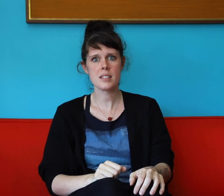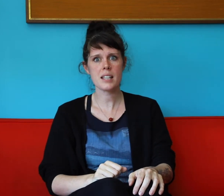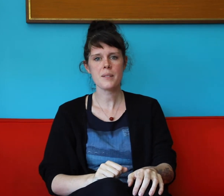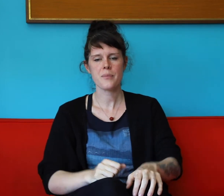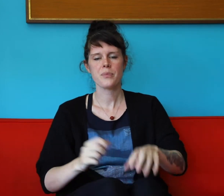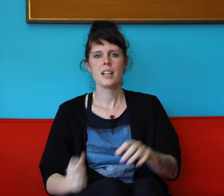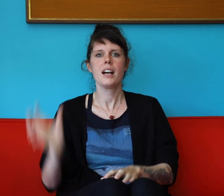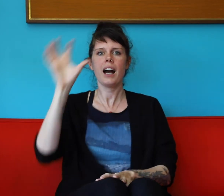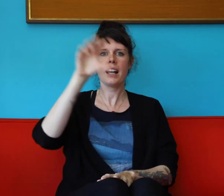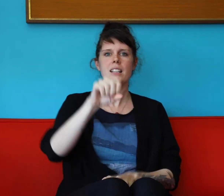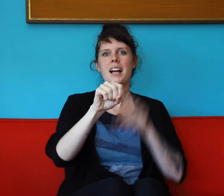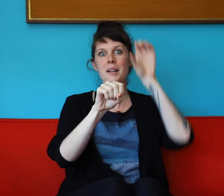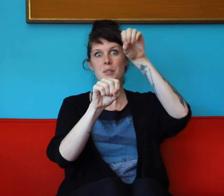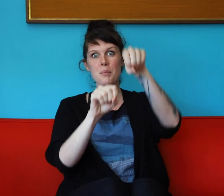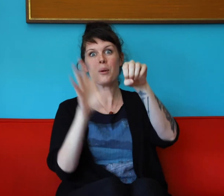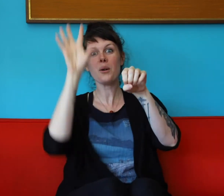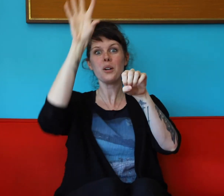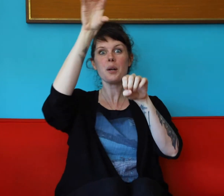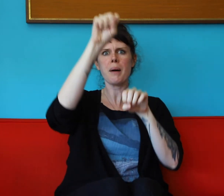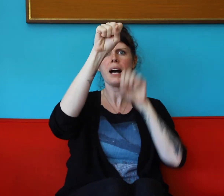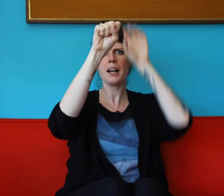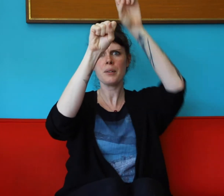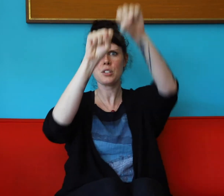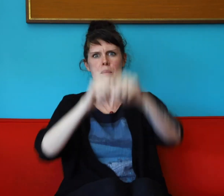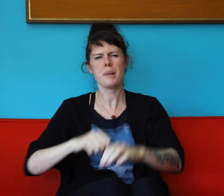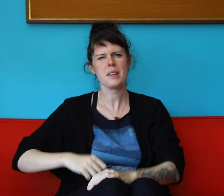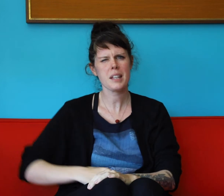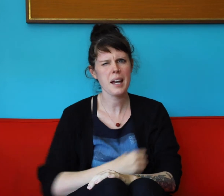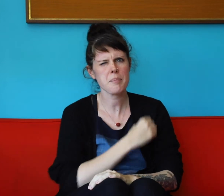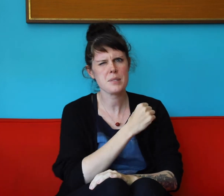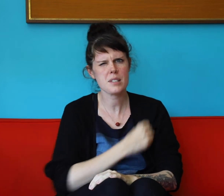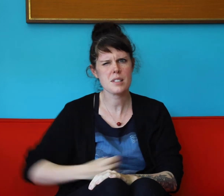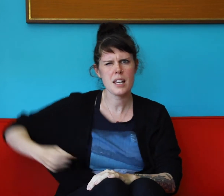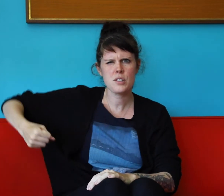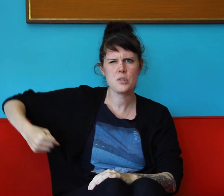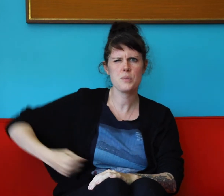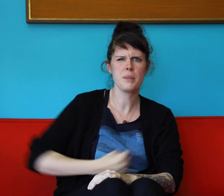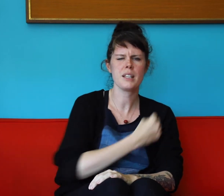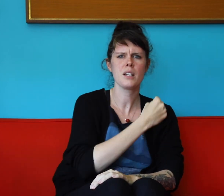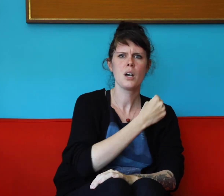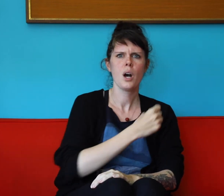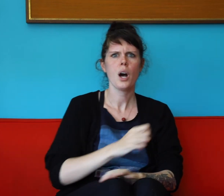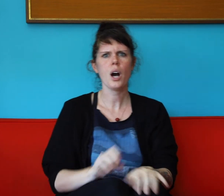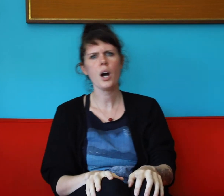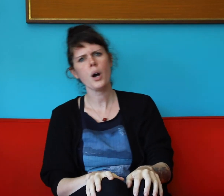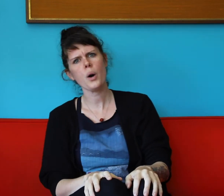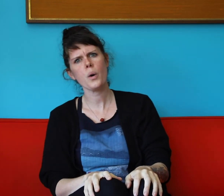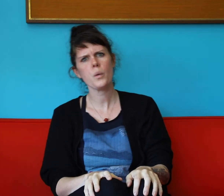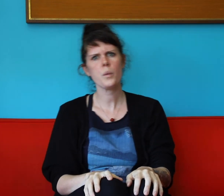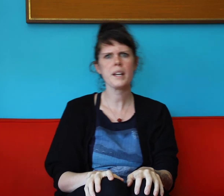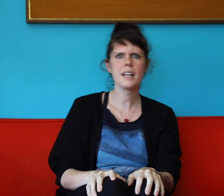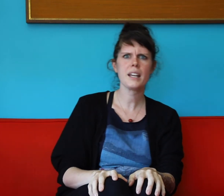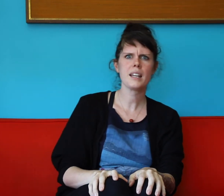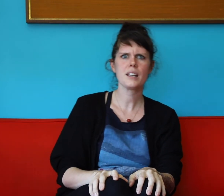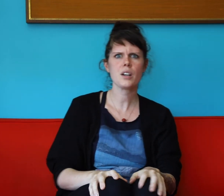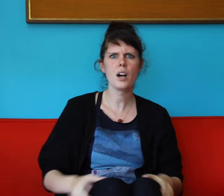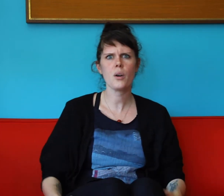sea. I climbed aboard a pirate ship and the captain said to me, Oh, we go